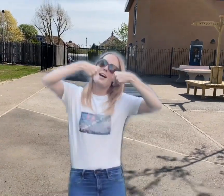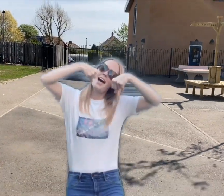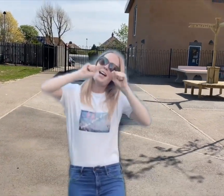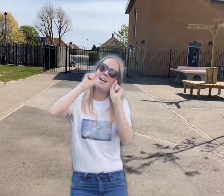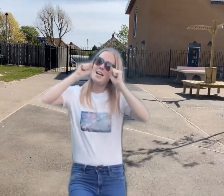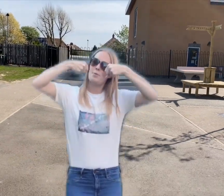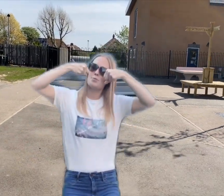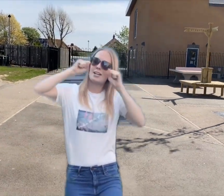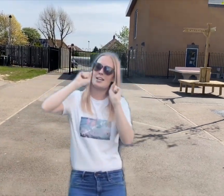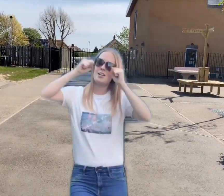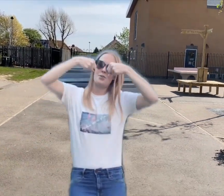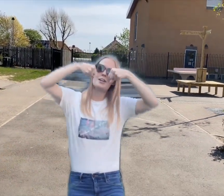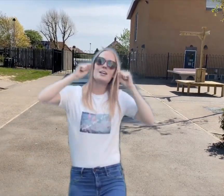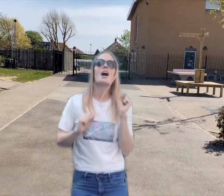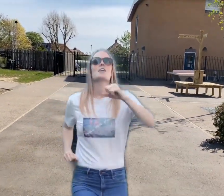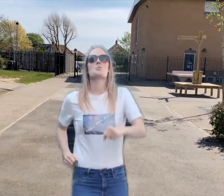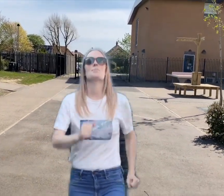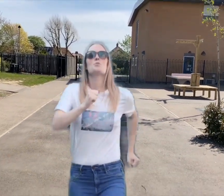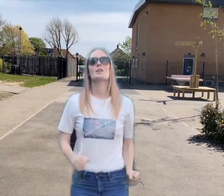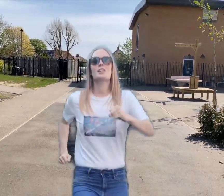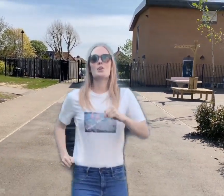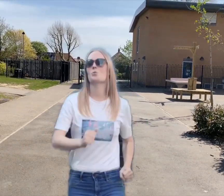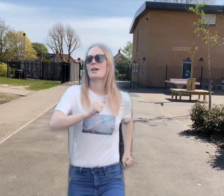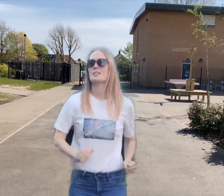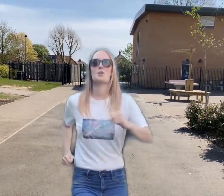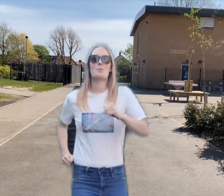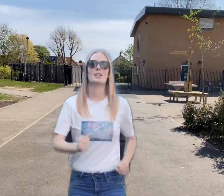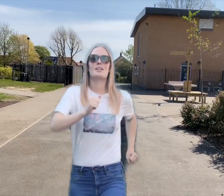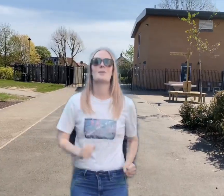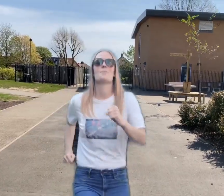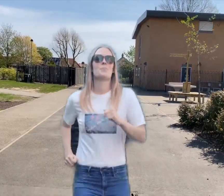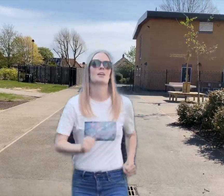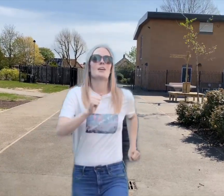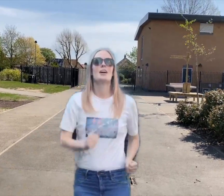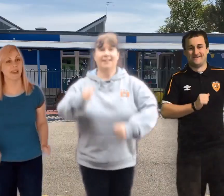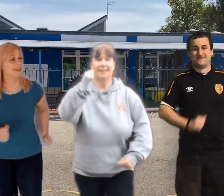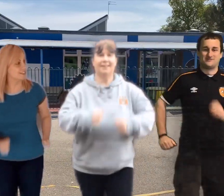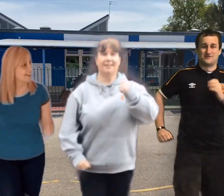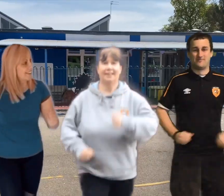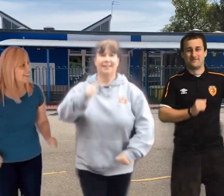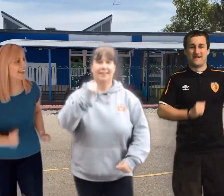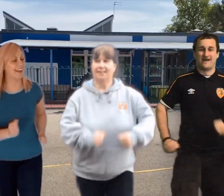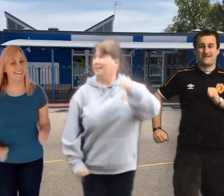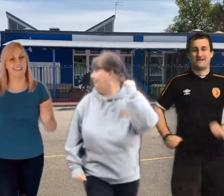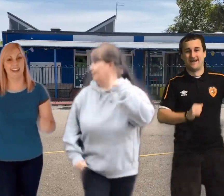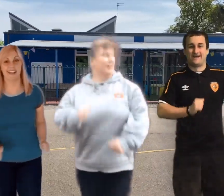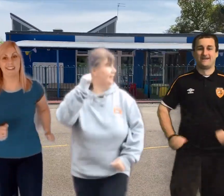Amarillo That sweet Marie who waits for me Sha-la-la-la-la